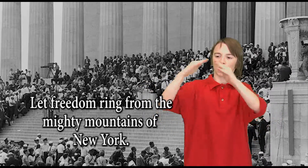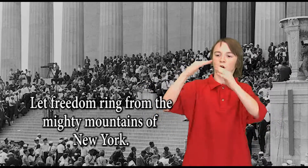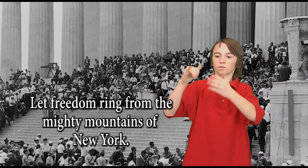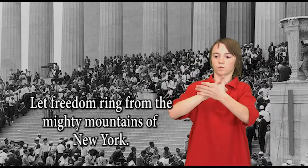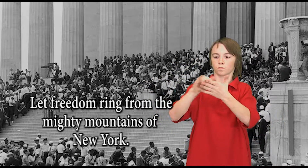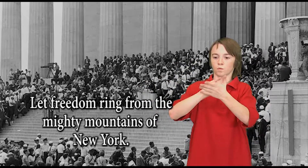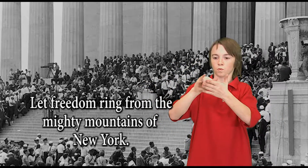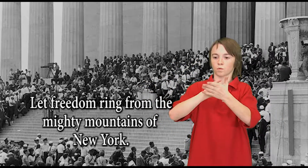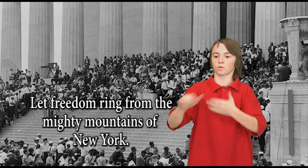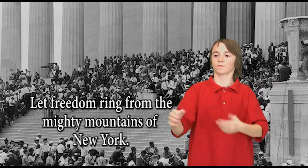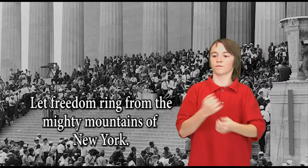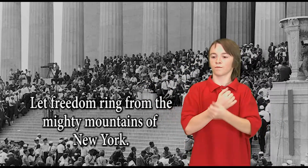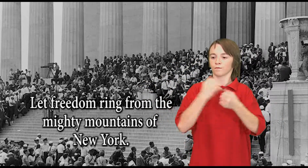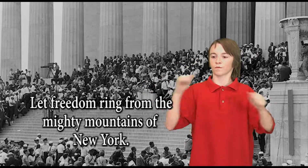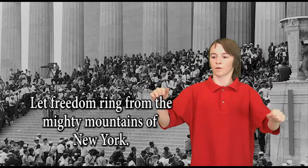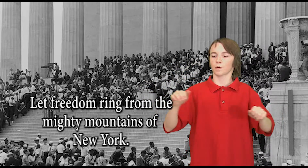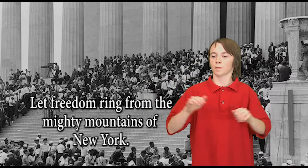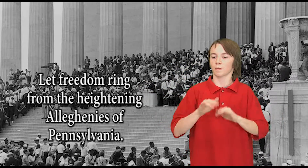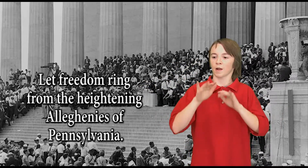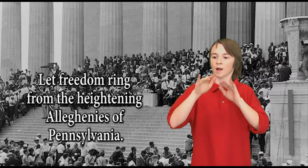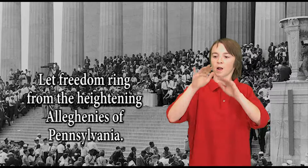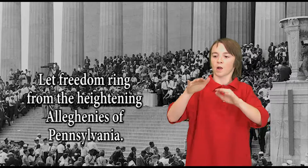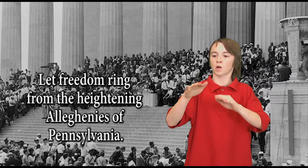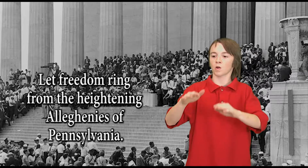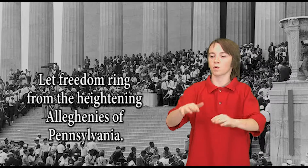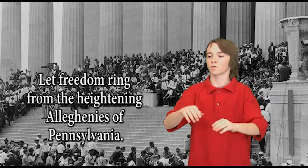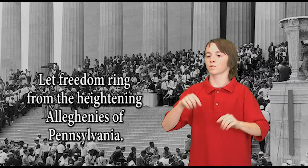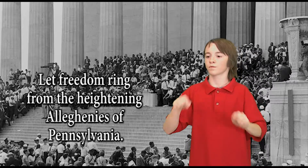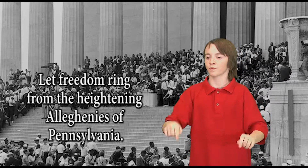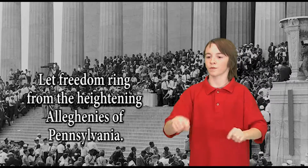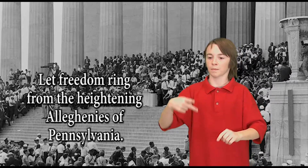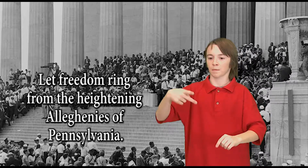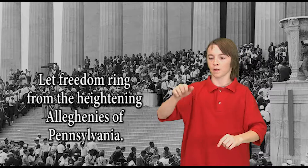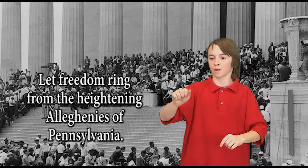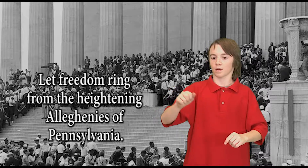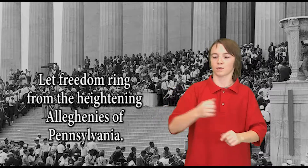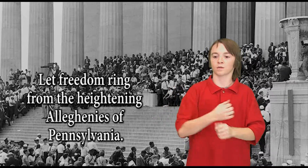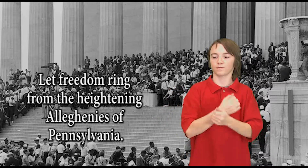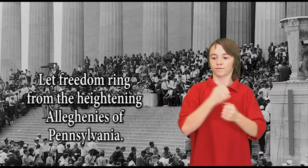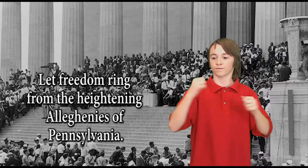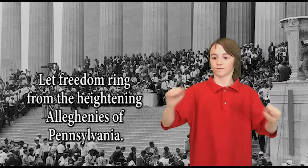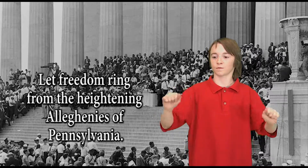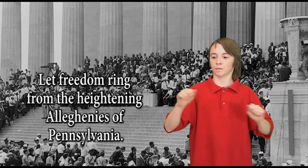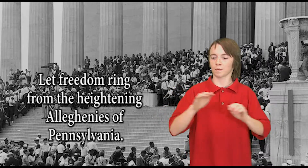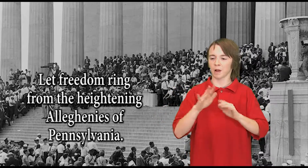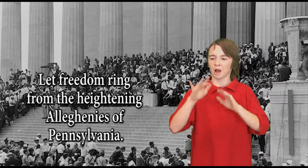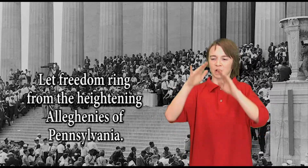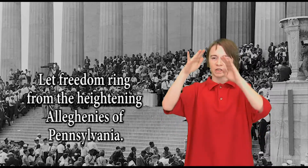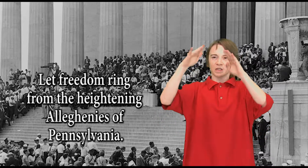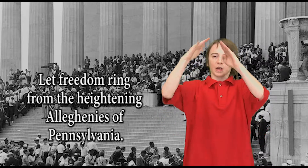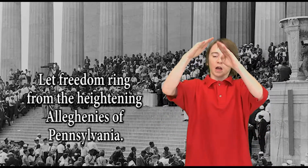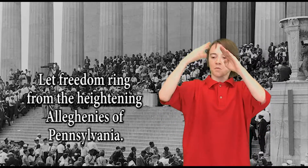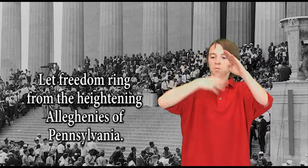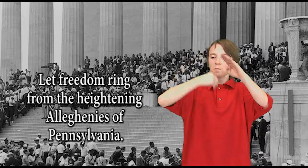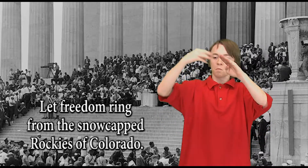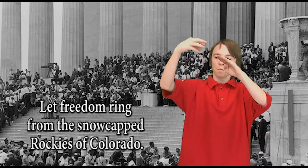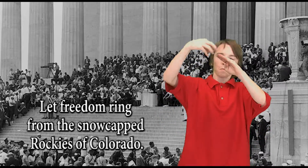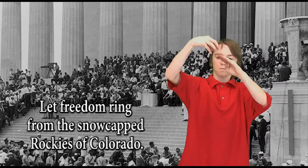From the mighty mountains of New York, let freedom ring. From the heightening Alleghenies of Pennsylvania,